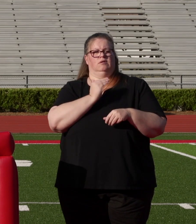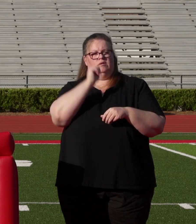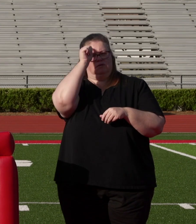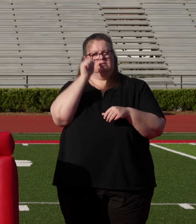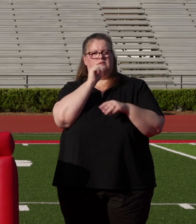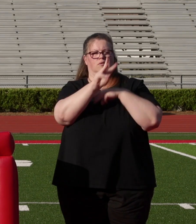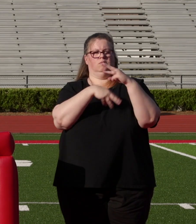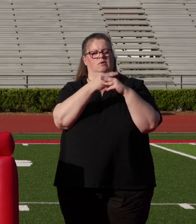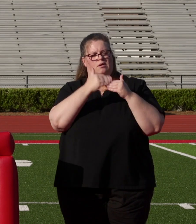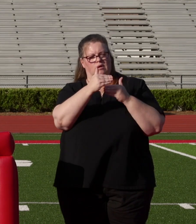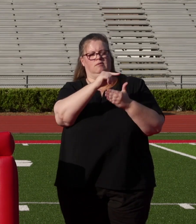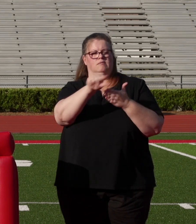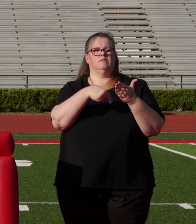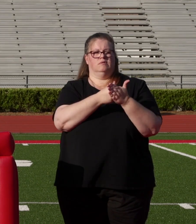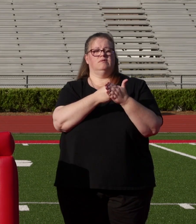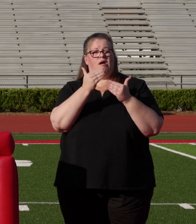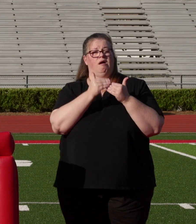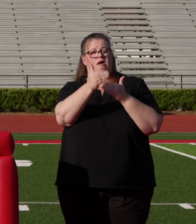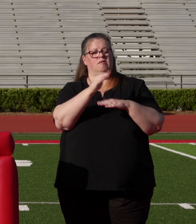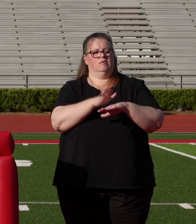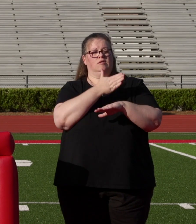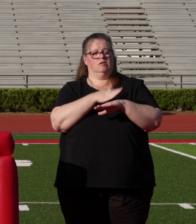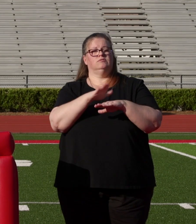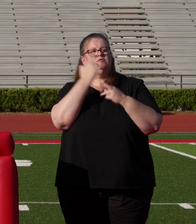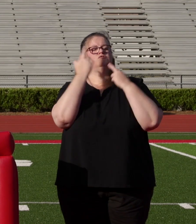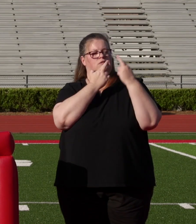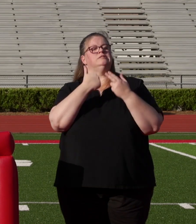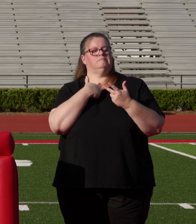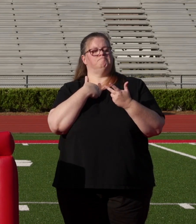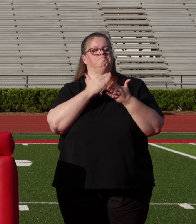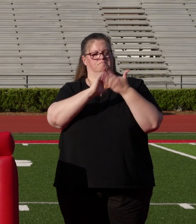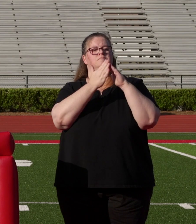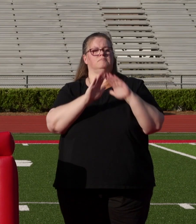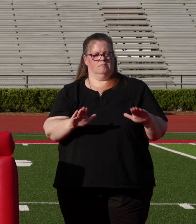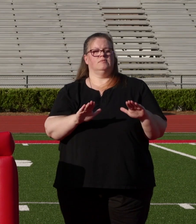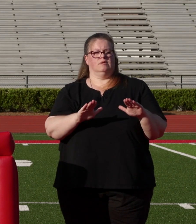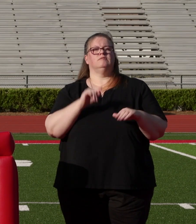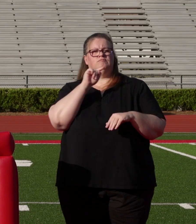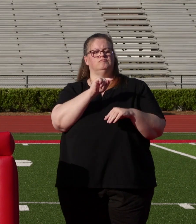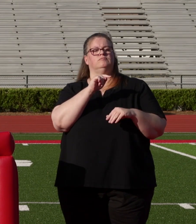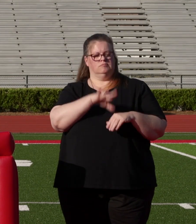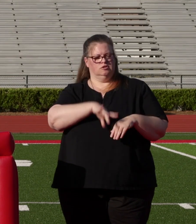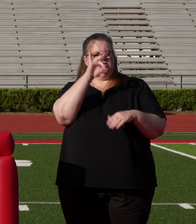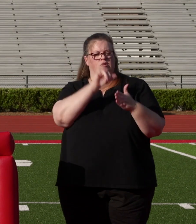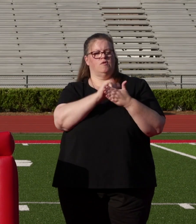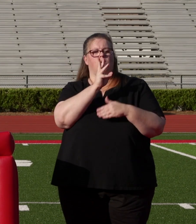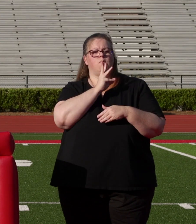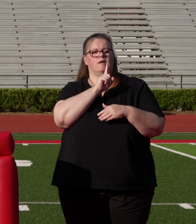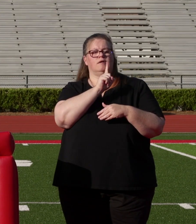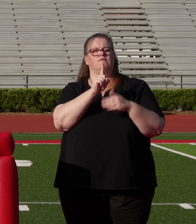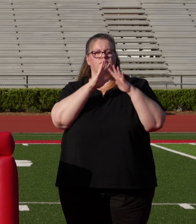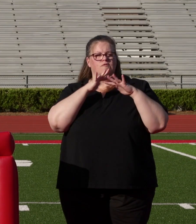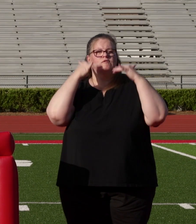However, her realization at the end of the song brought me peace. Miriam discovered the waters were friendly, and she was able to sing the song